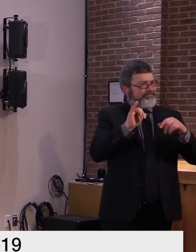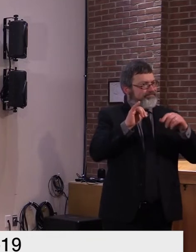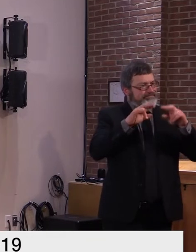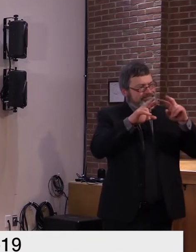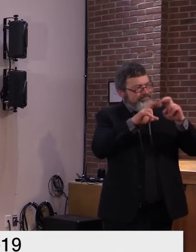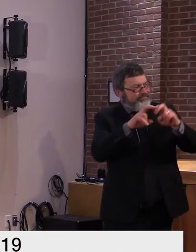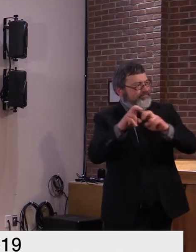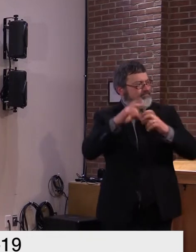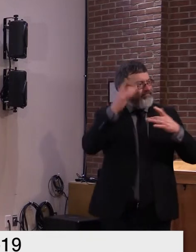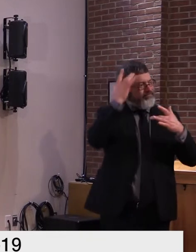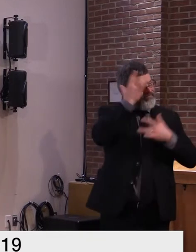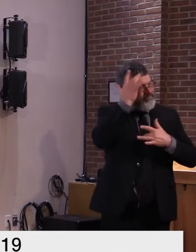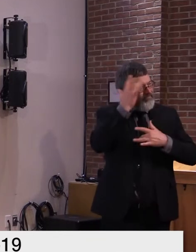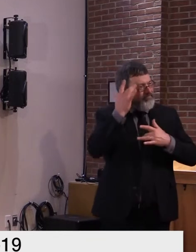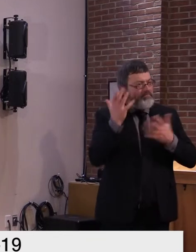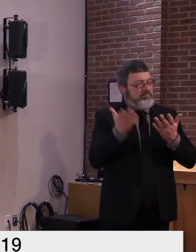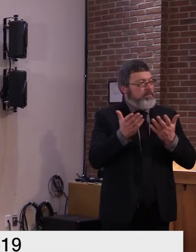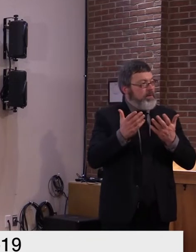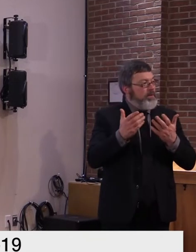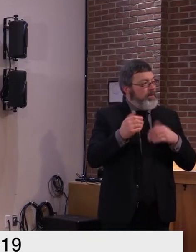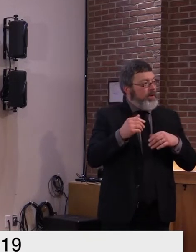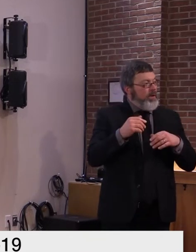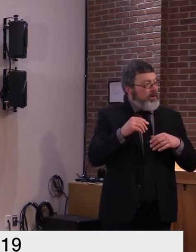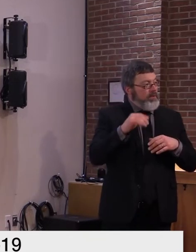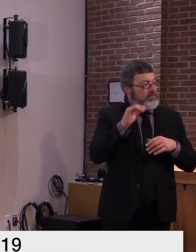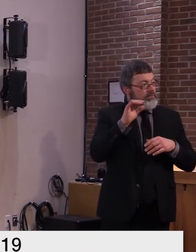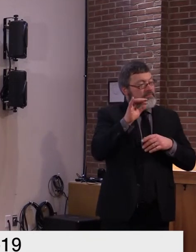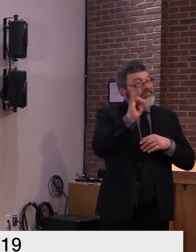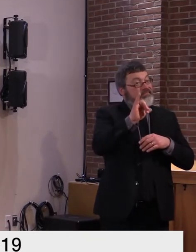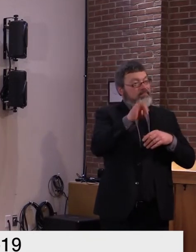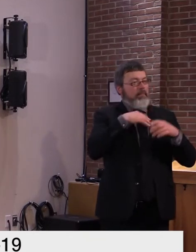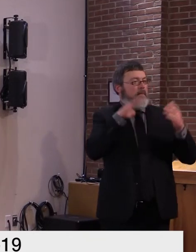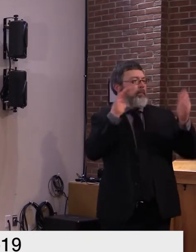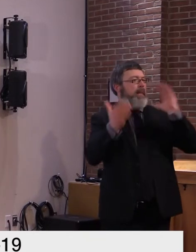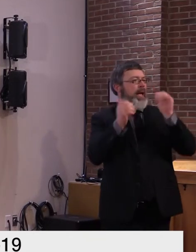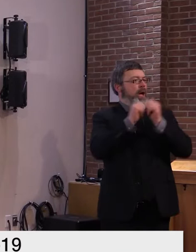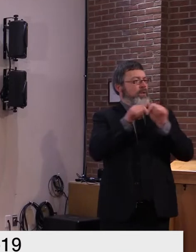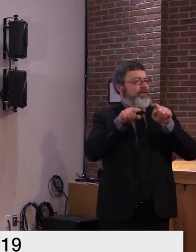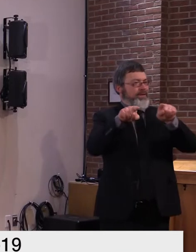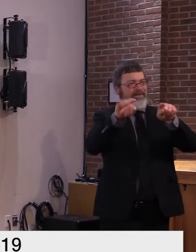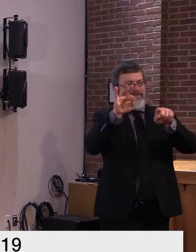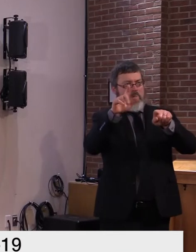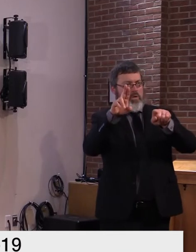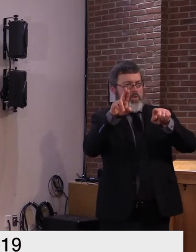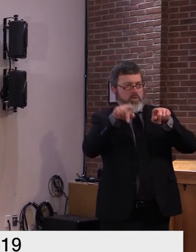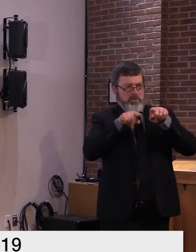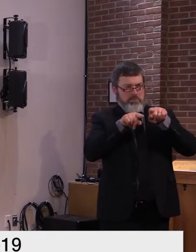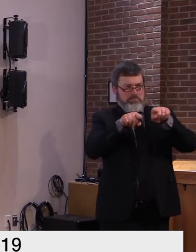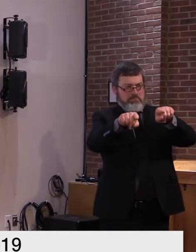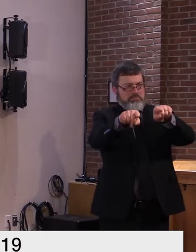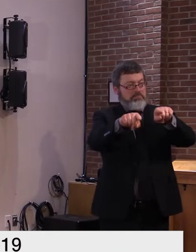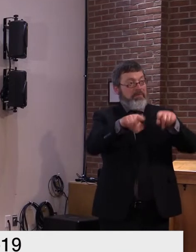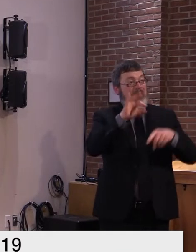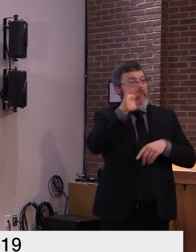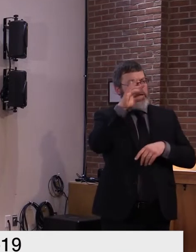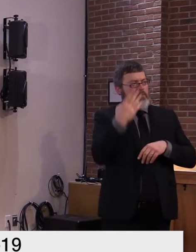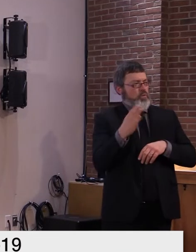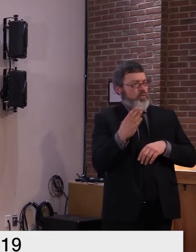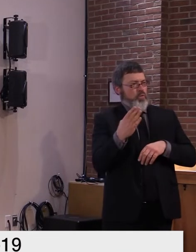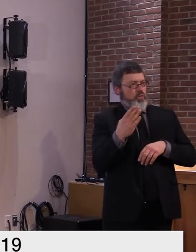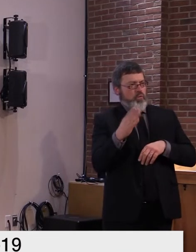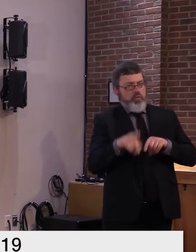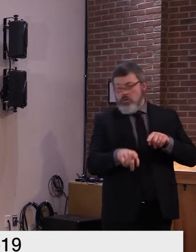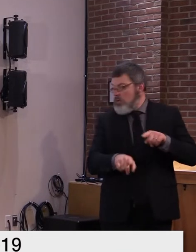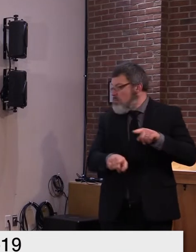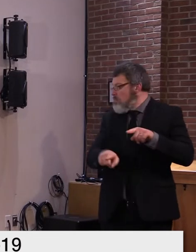sporadic and covet is reported as we've just reported we're not seeing a lot of increase in people presenting to